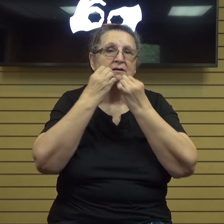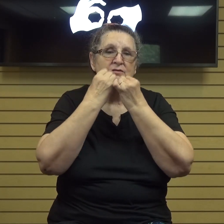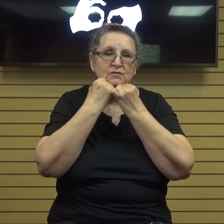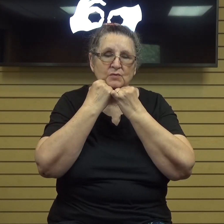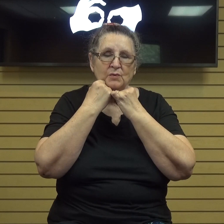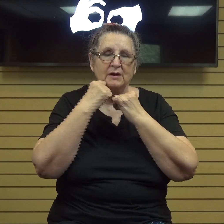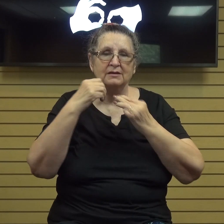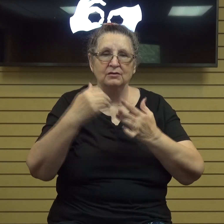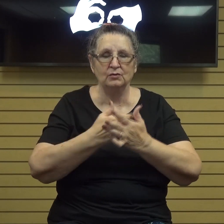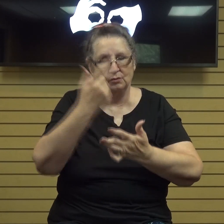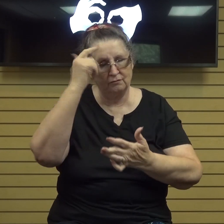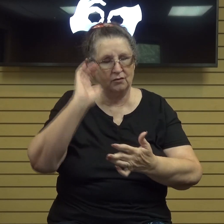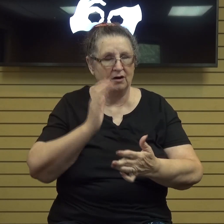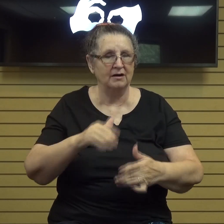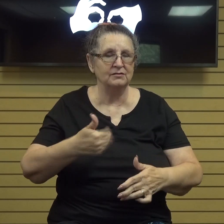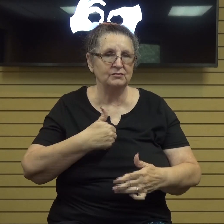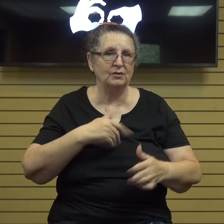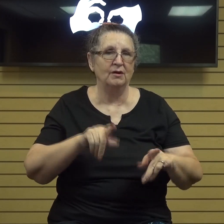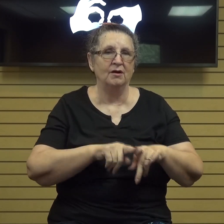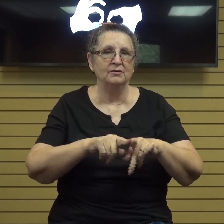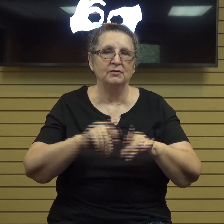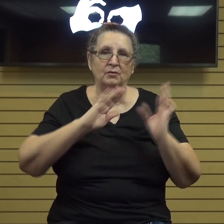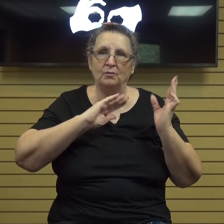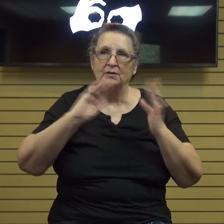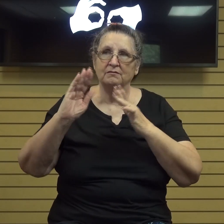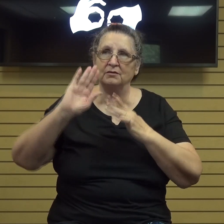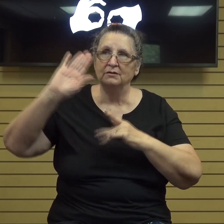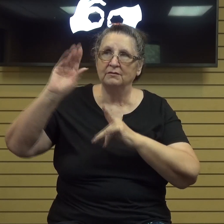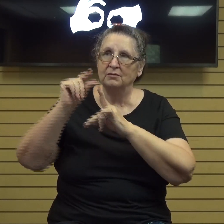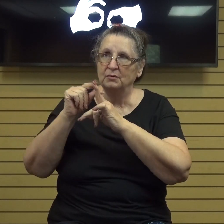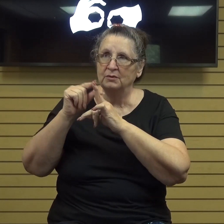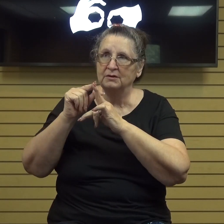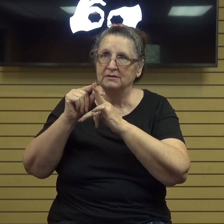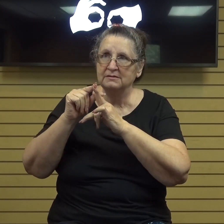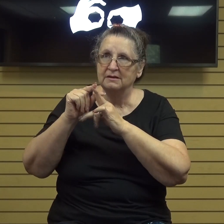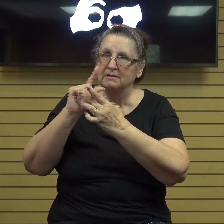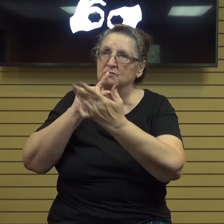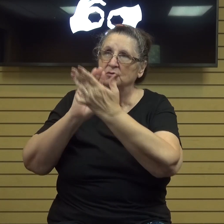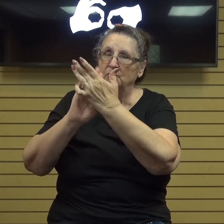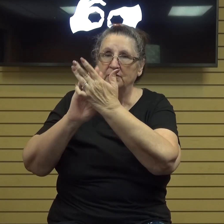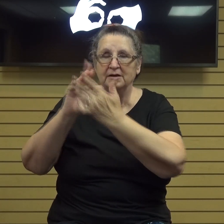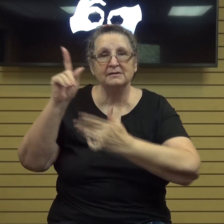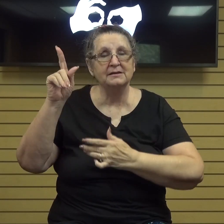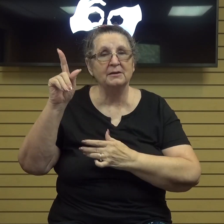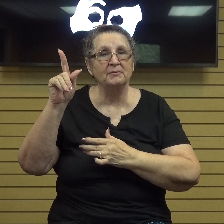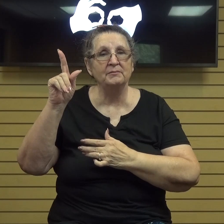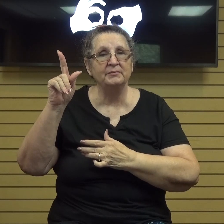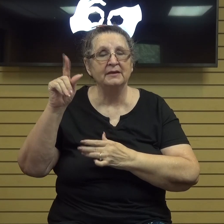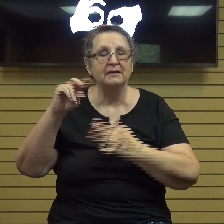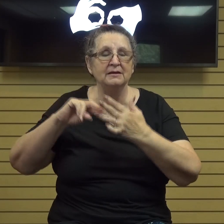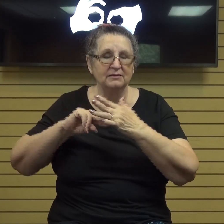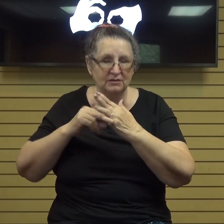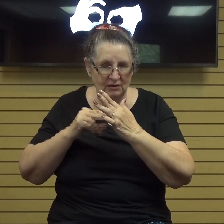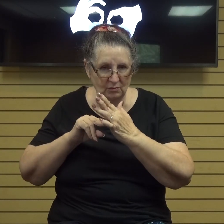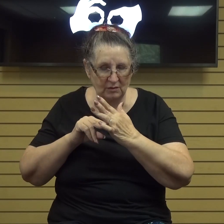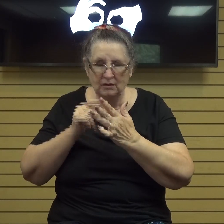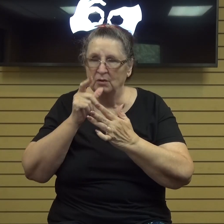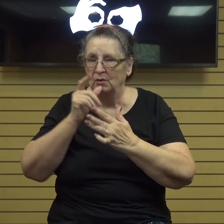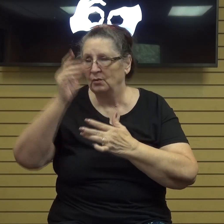to our soul too when we focus on those words um um and what they mean who God is what